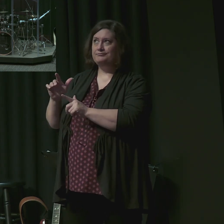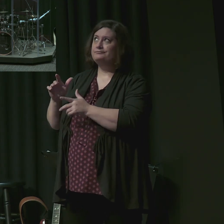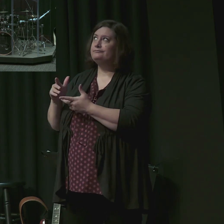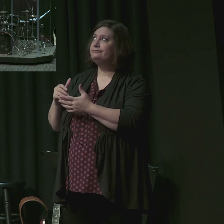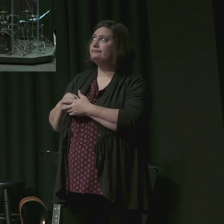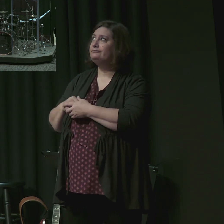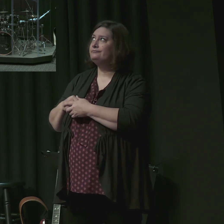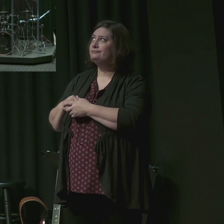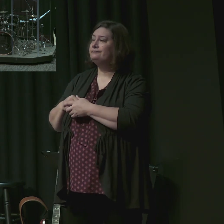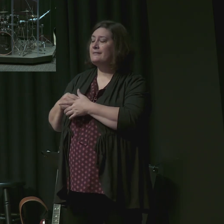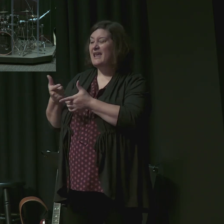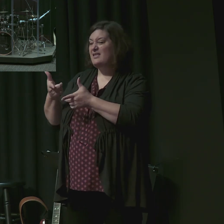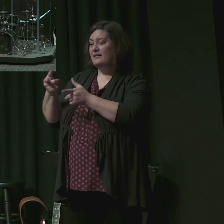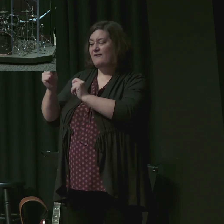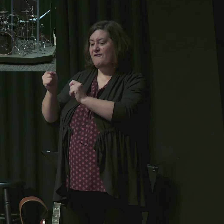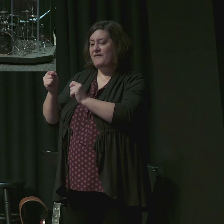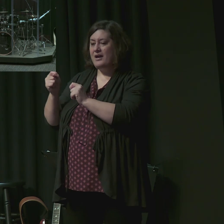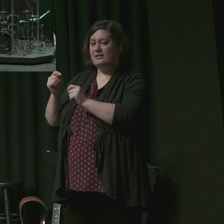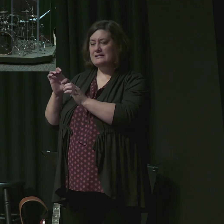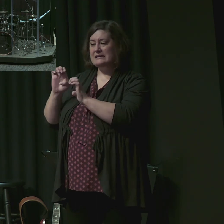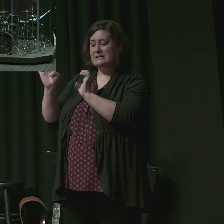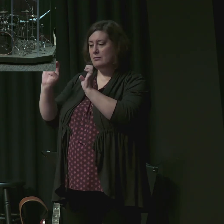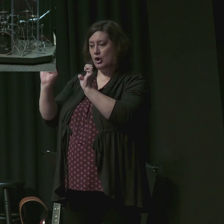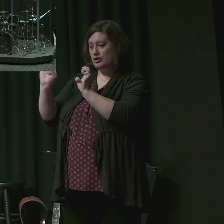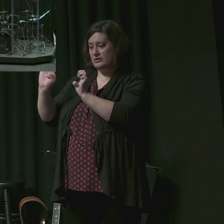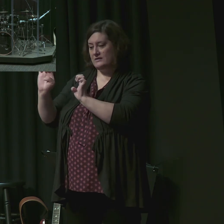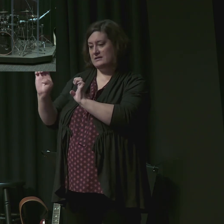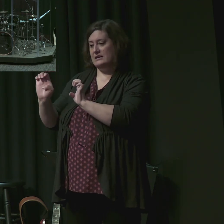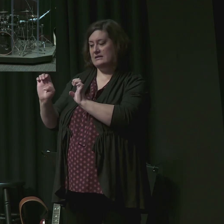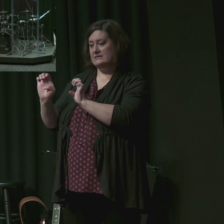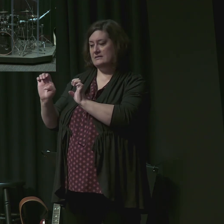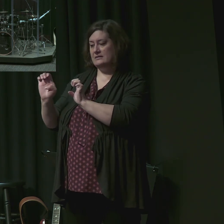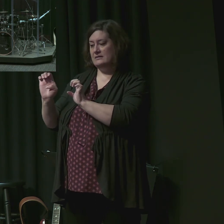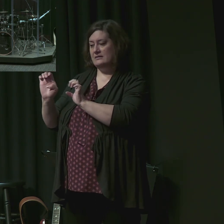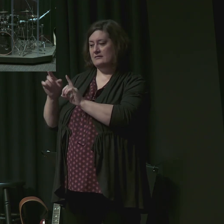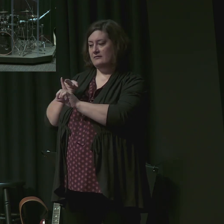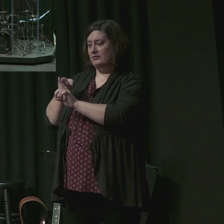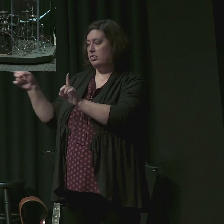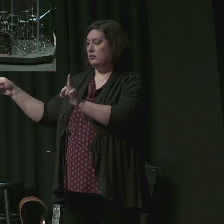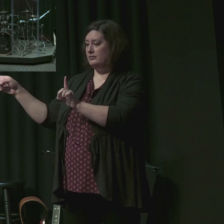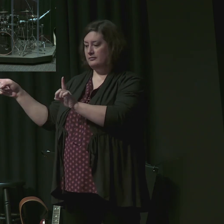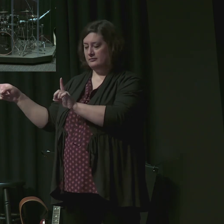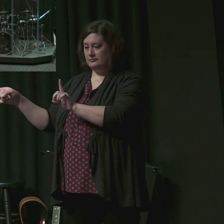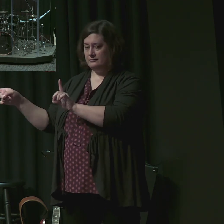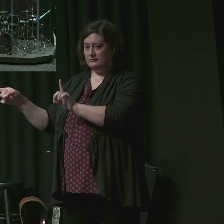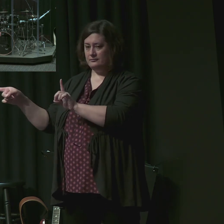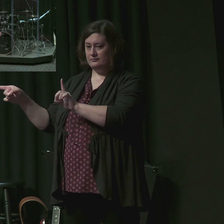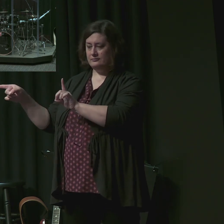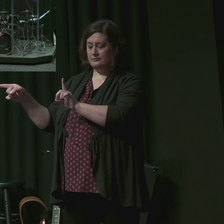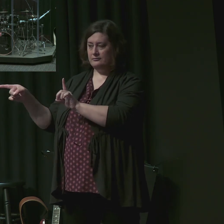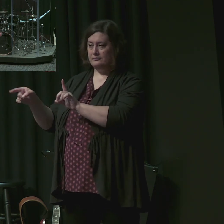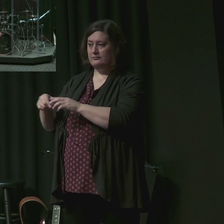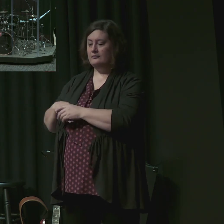emergencies knock you off quick keel. Stay the course. Keep your head.